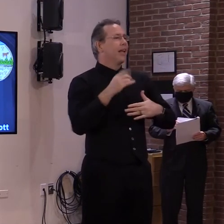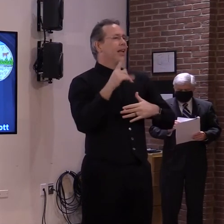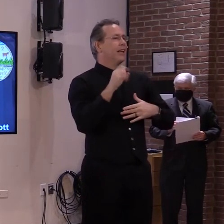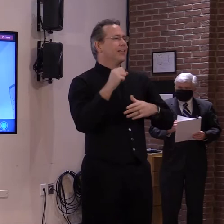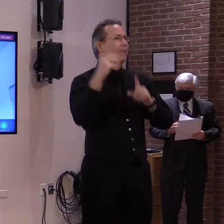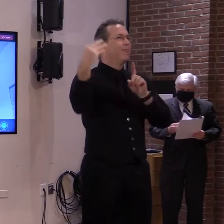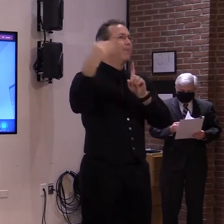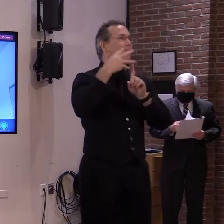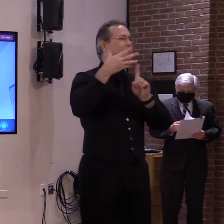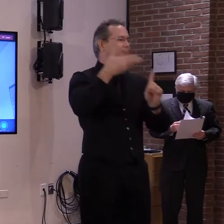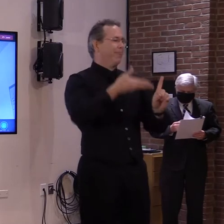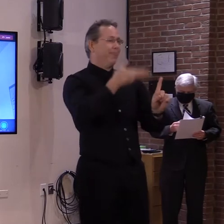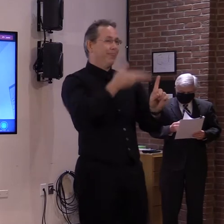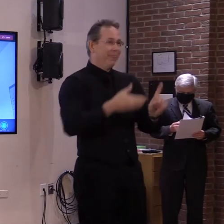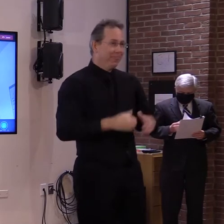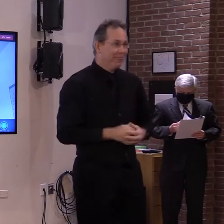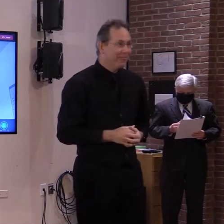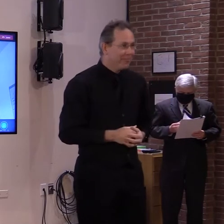to Secretary French.